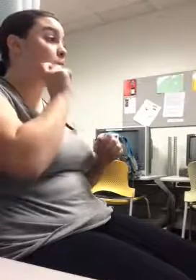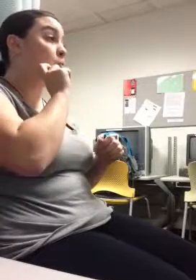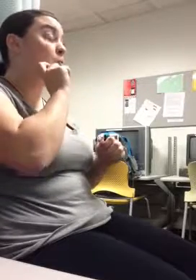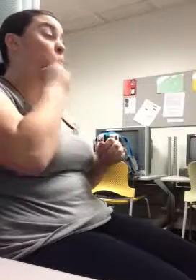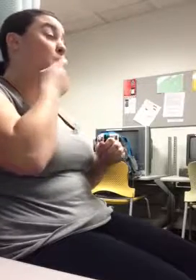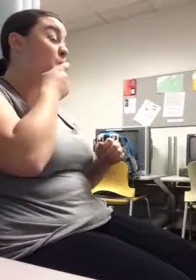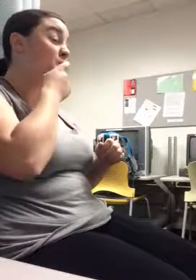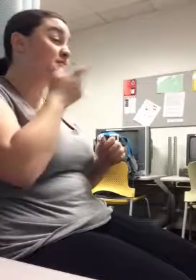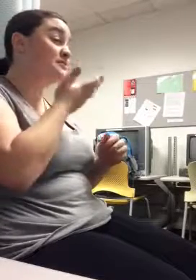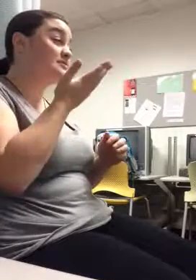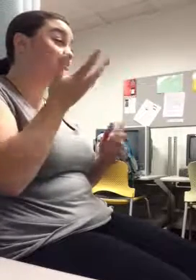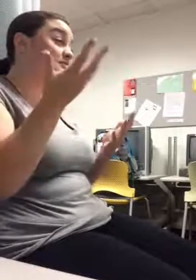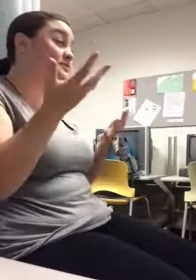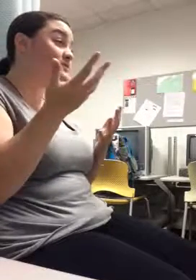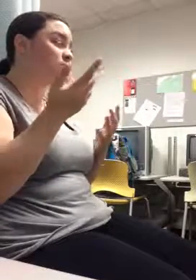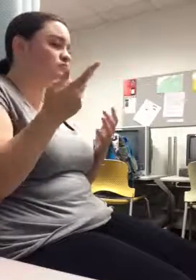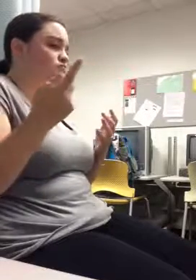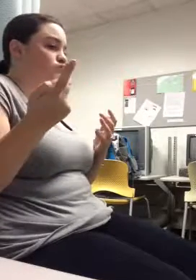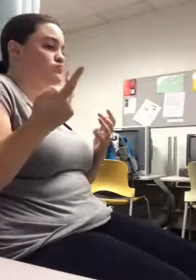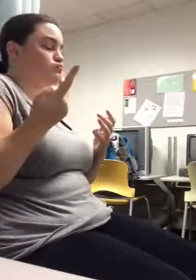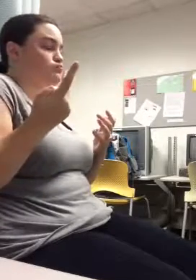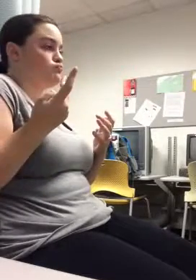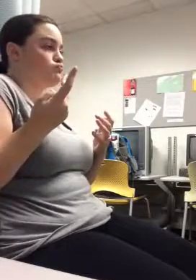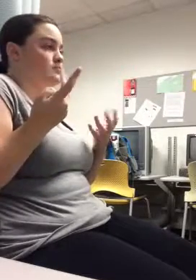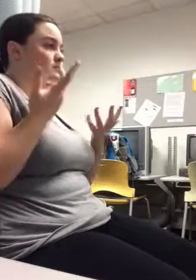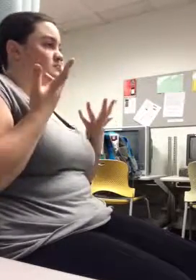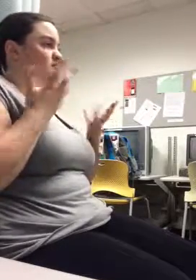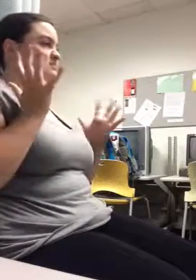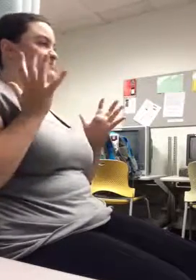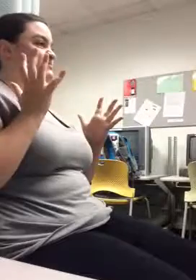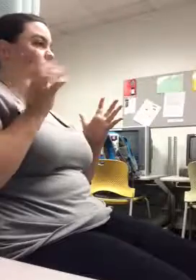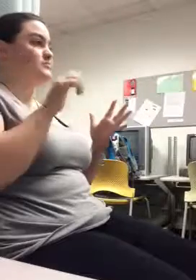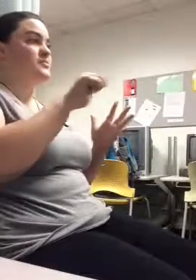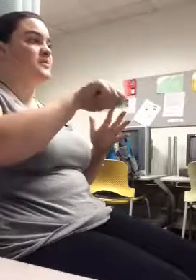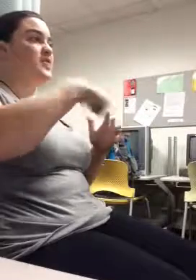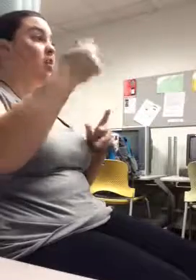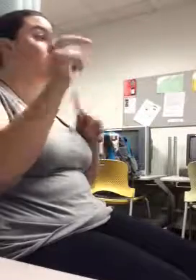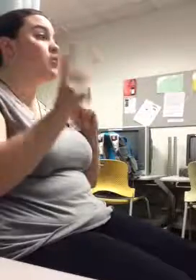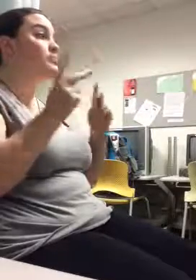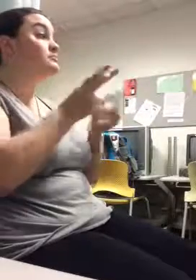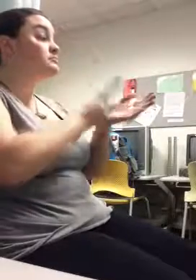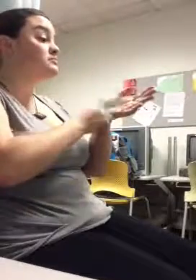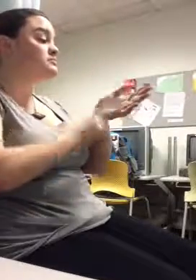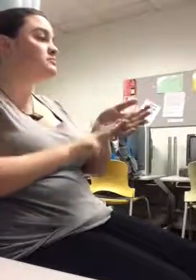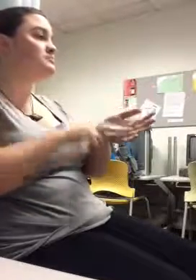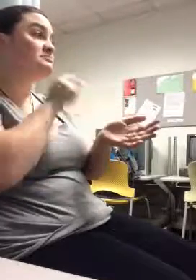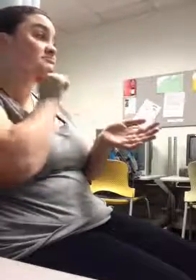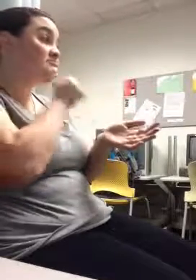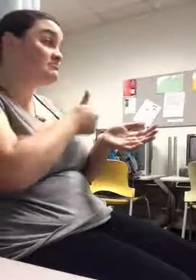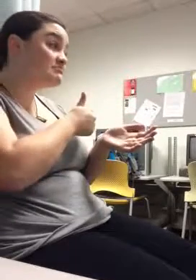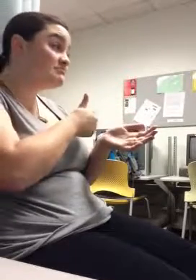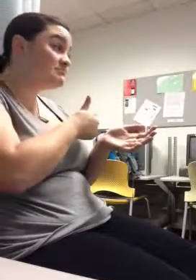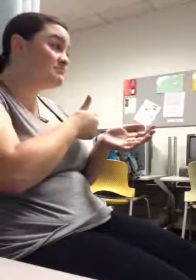us. Nobody else had booked a trip this particular day. So it was just Heidi,